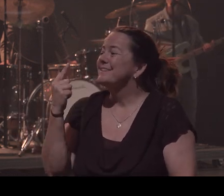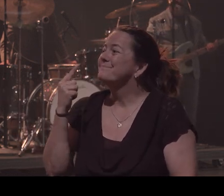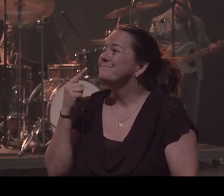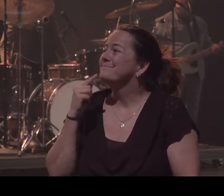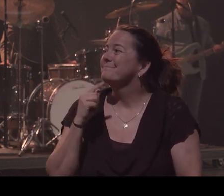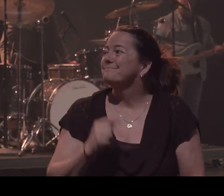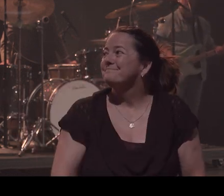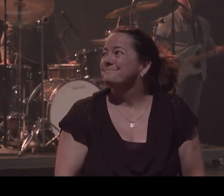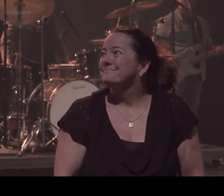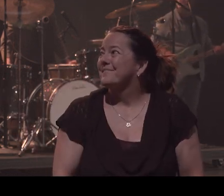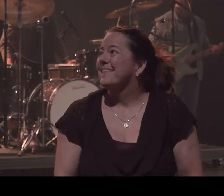I'm already loved